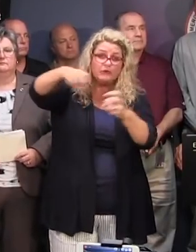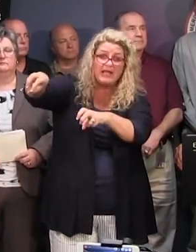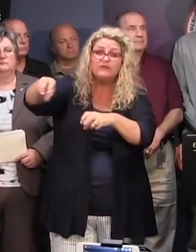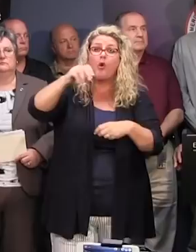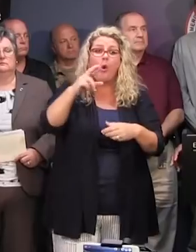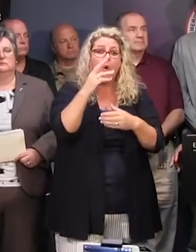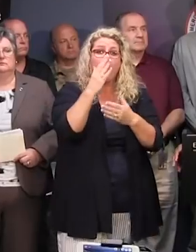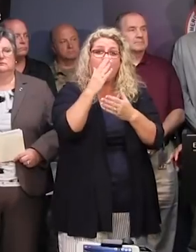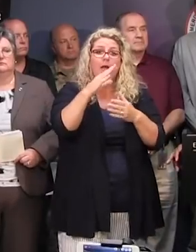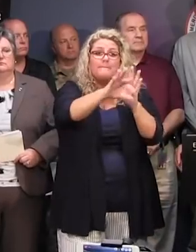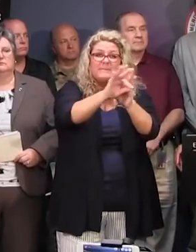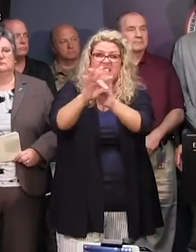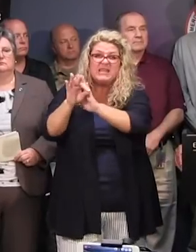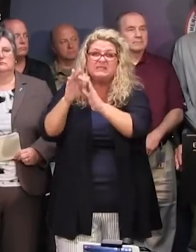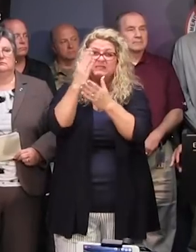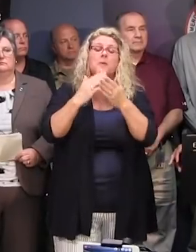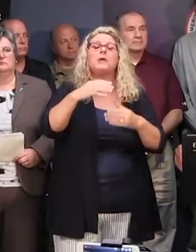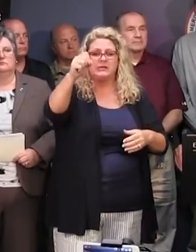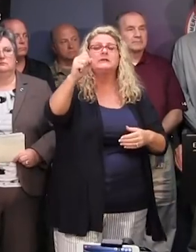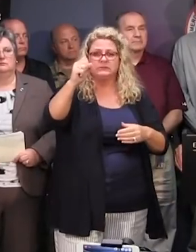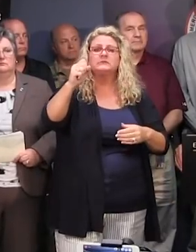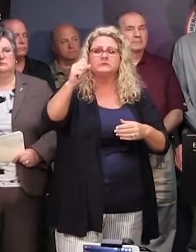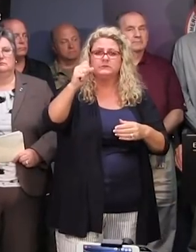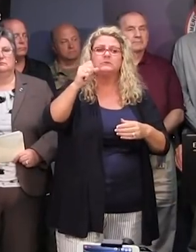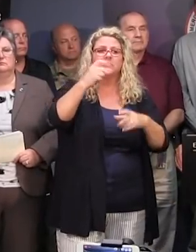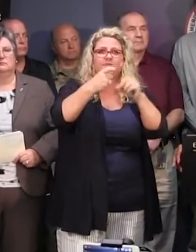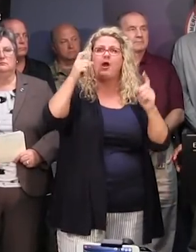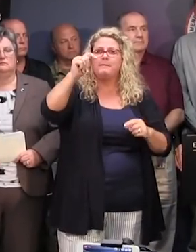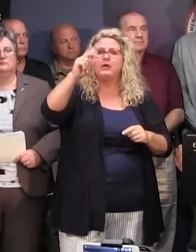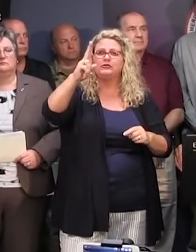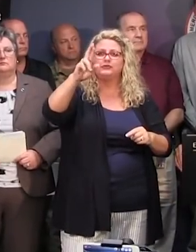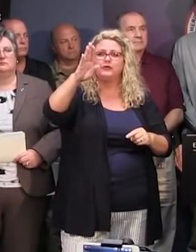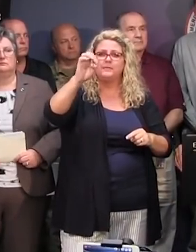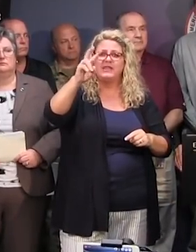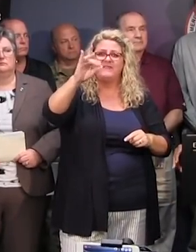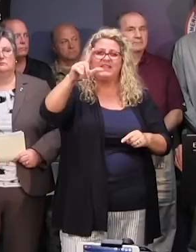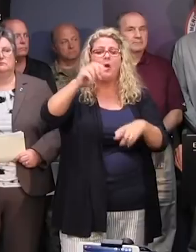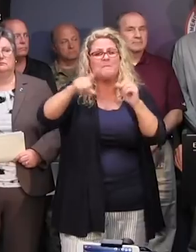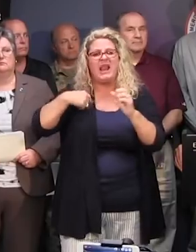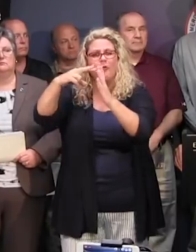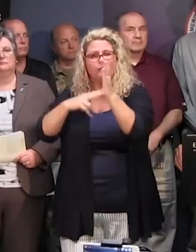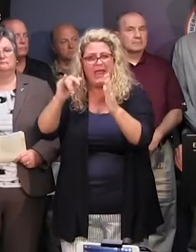being transferred? I understand they may have moved some inmates from one location to Turbyville, but that's something I've read.